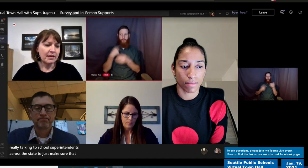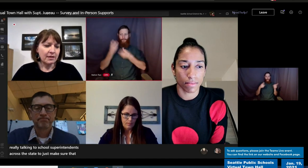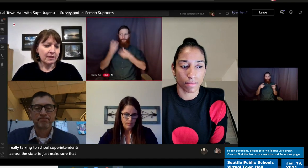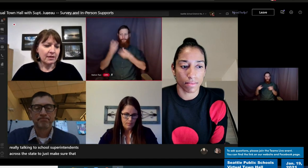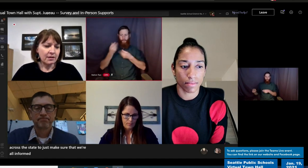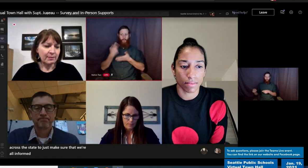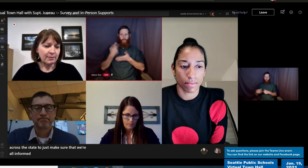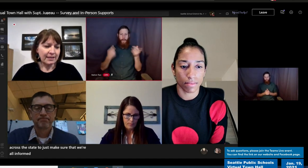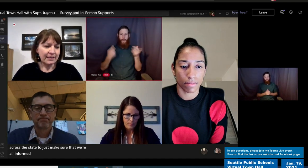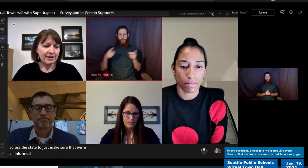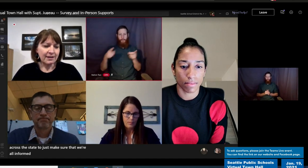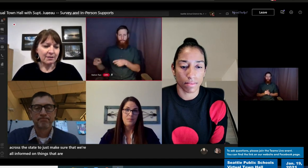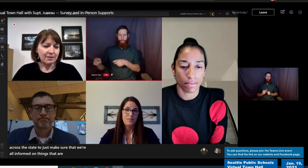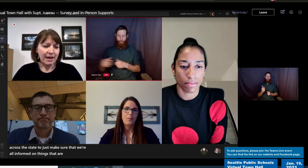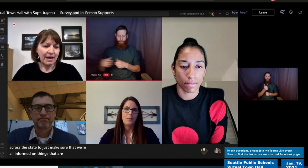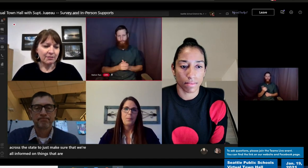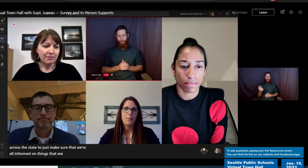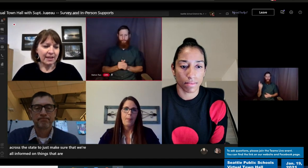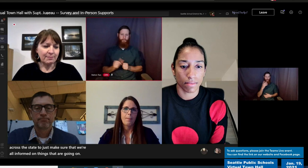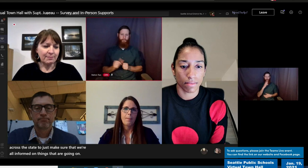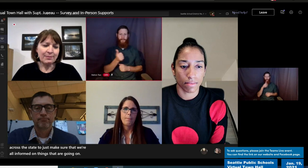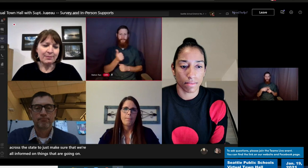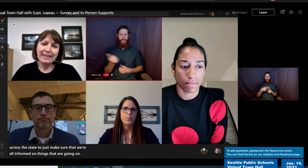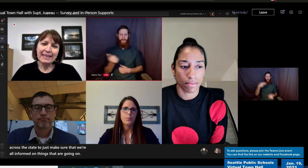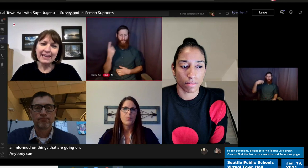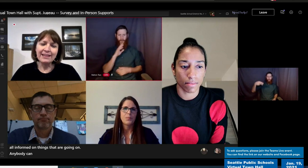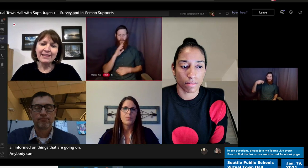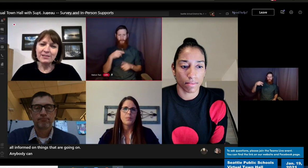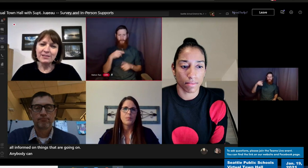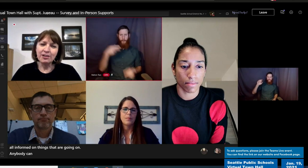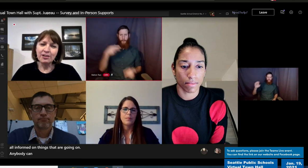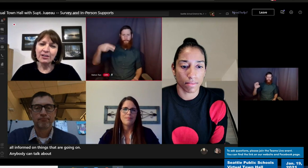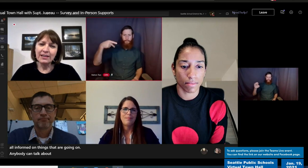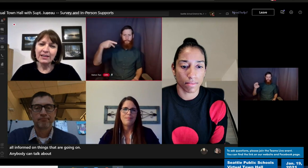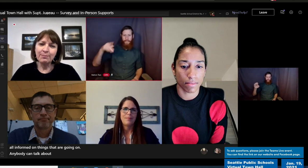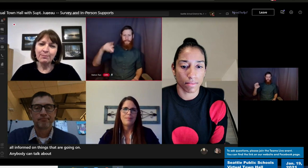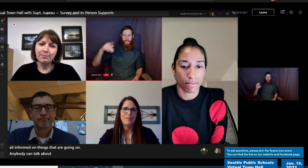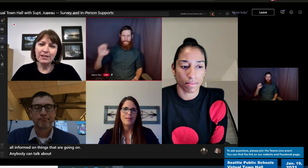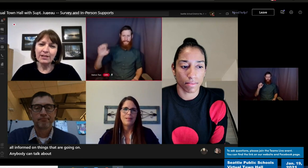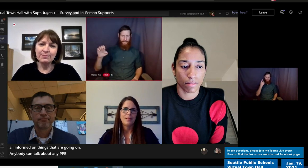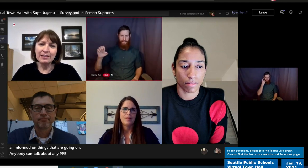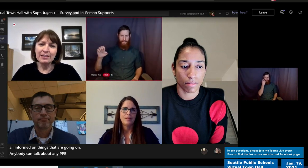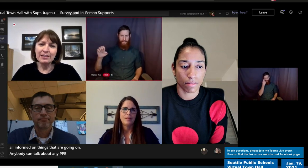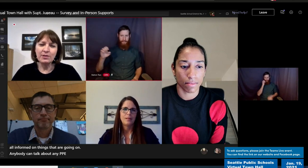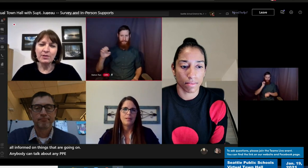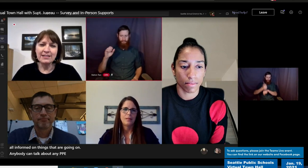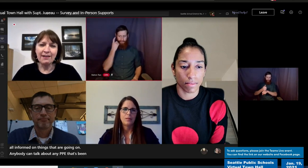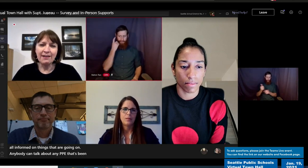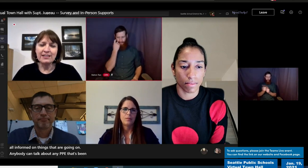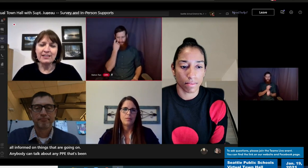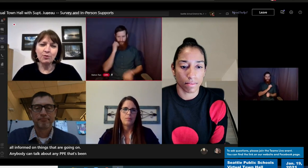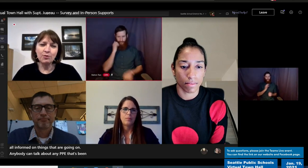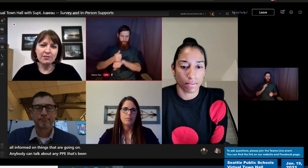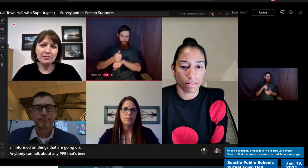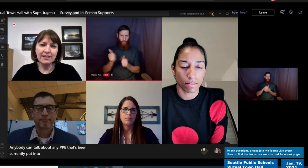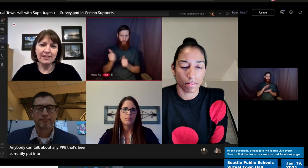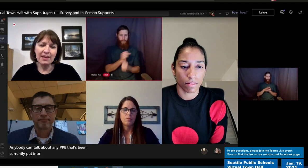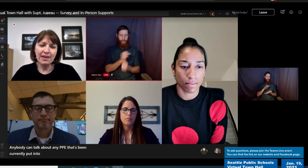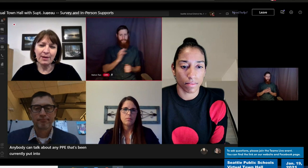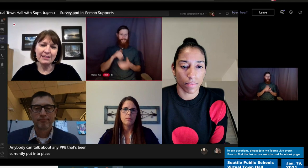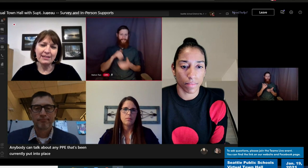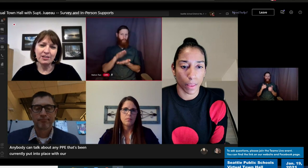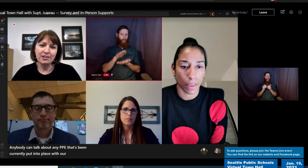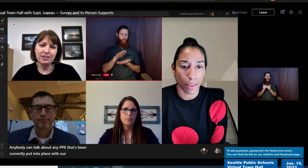Anybody can talk about any PPE that's been currently put into place with our staff in schools and how that might